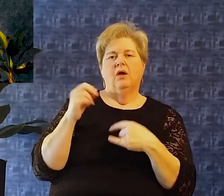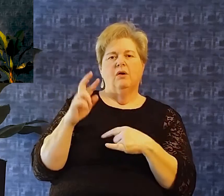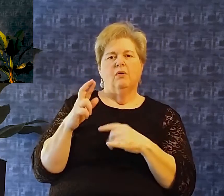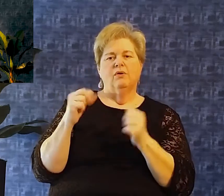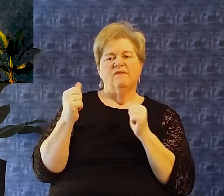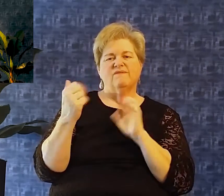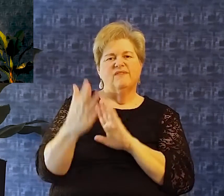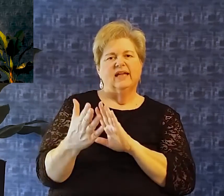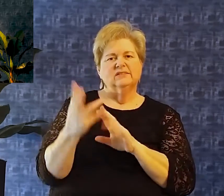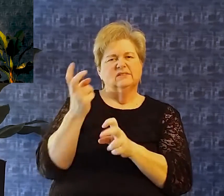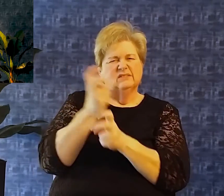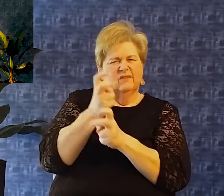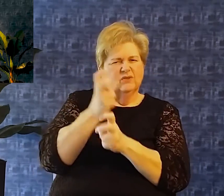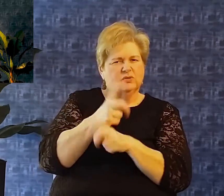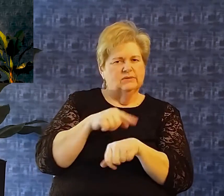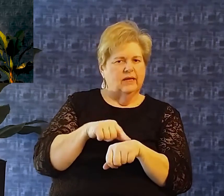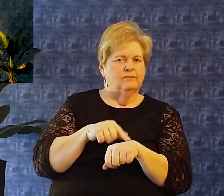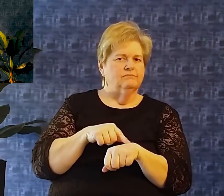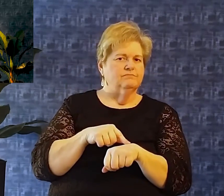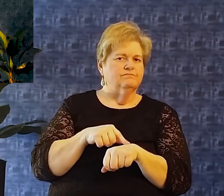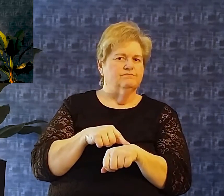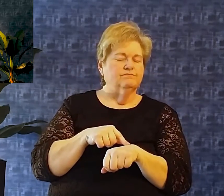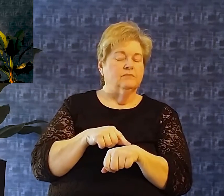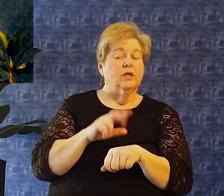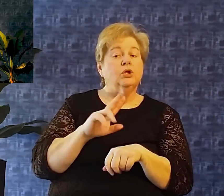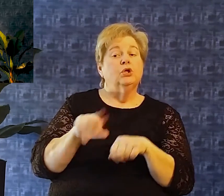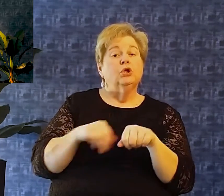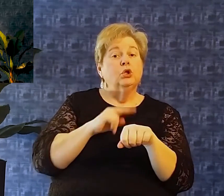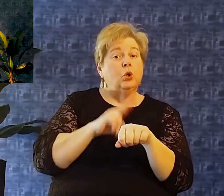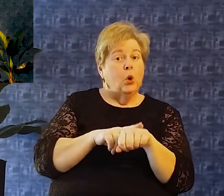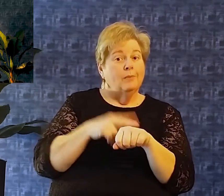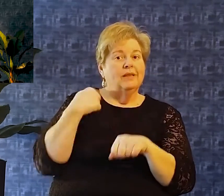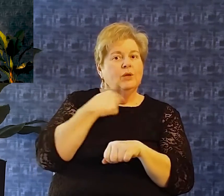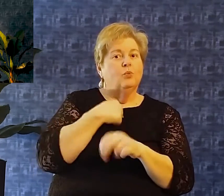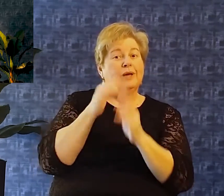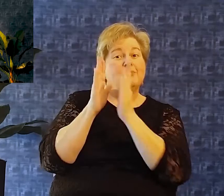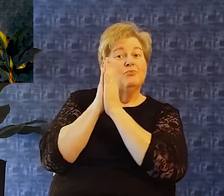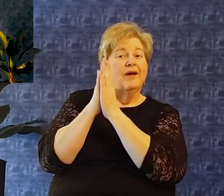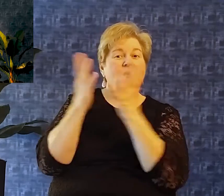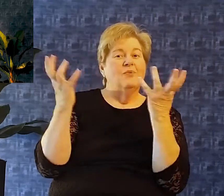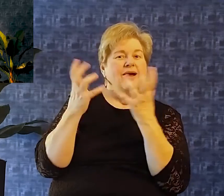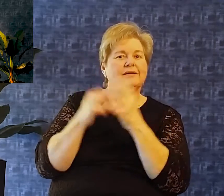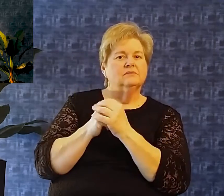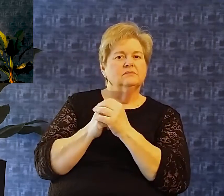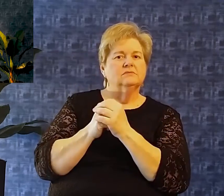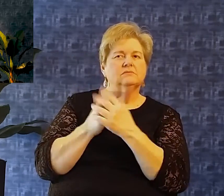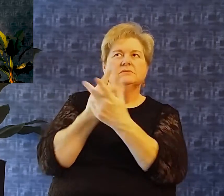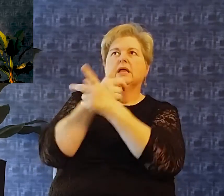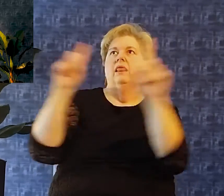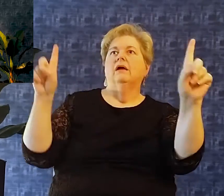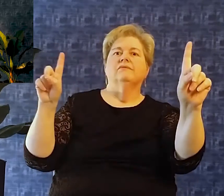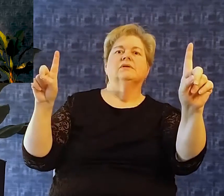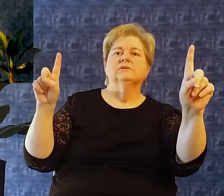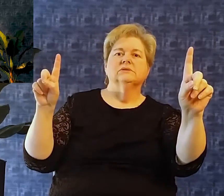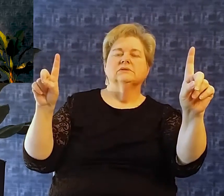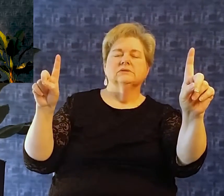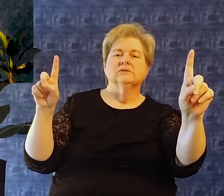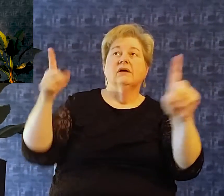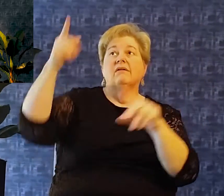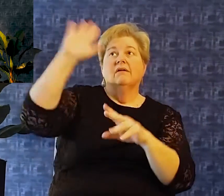or attacked or you're facing some kind of hardship? Normally what we pray for is deliverance